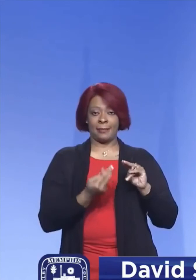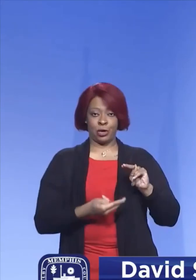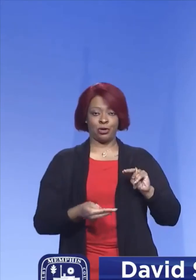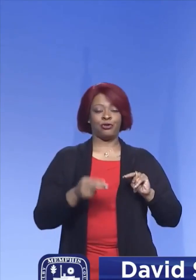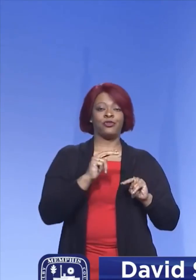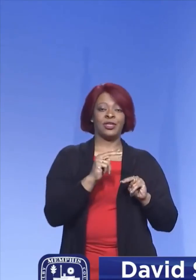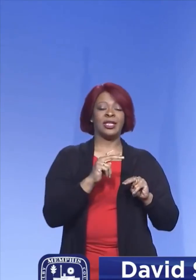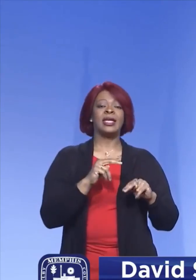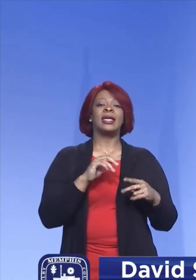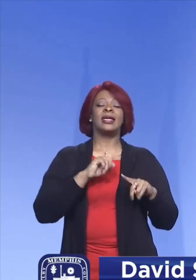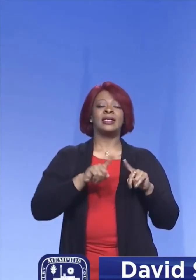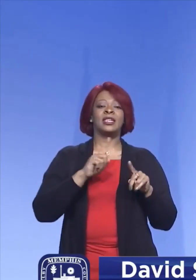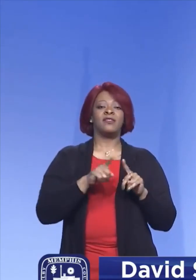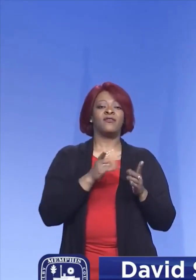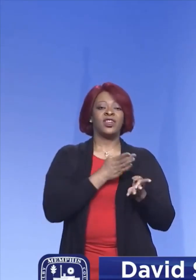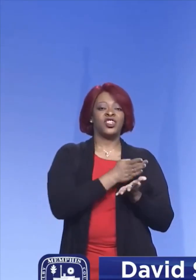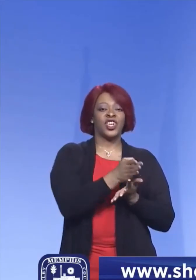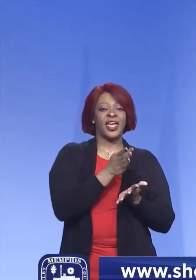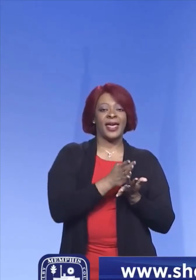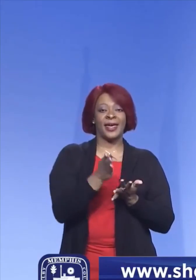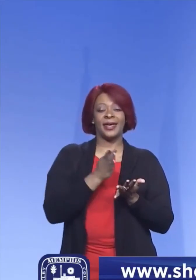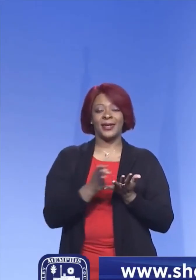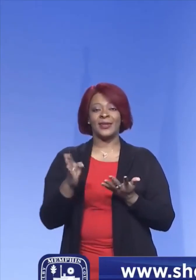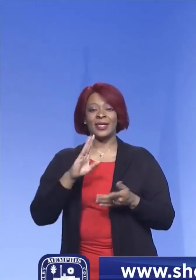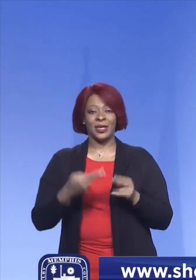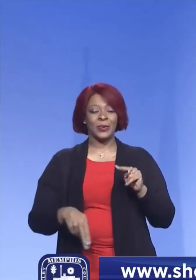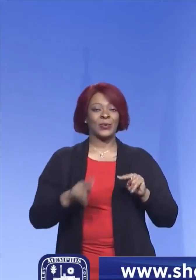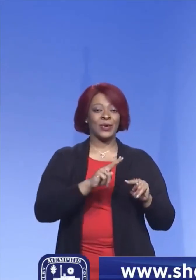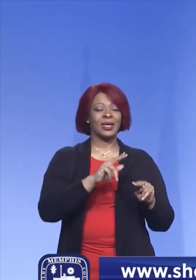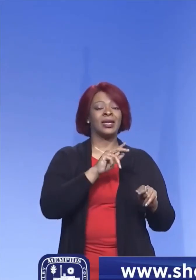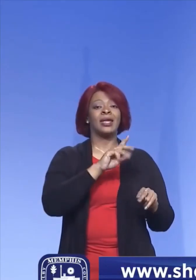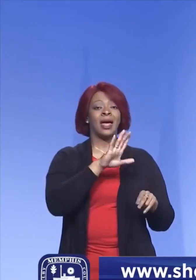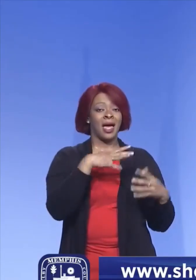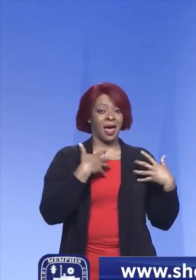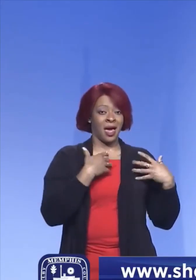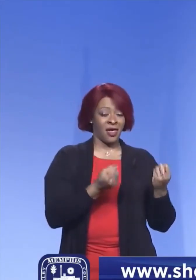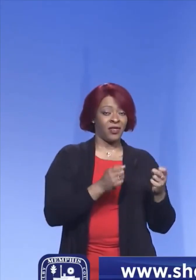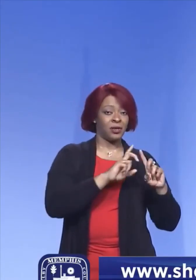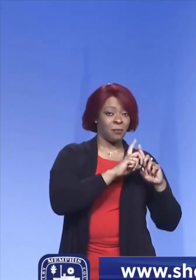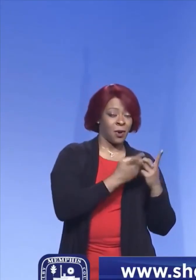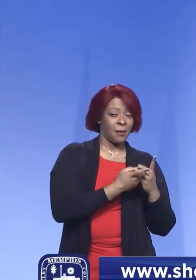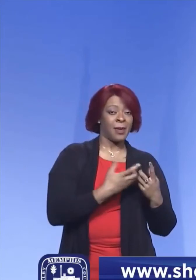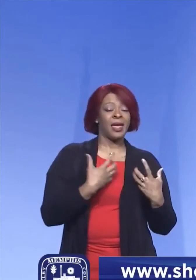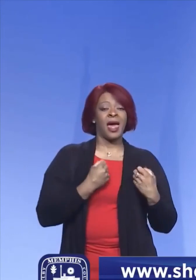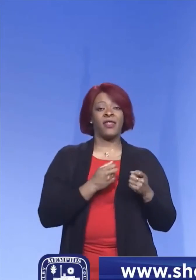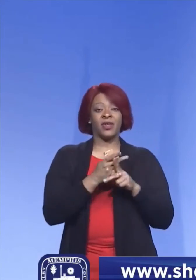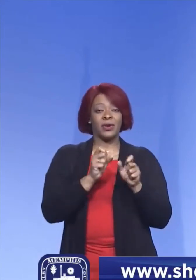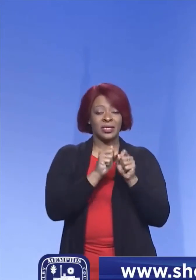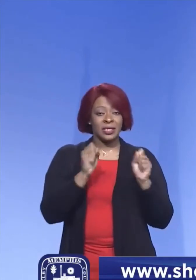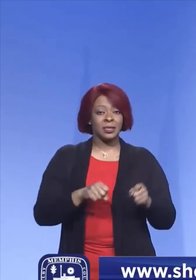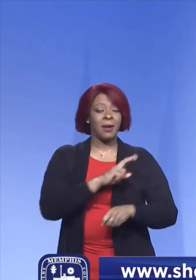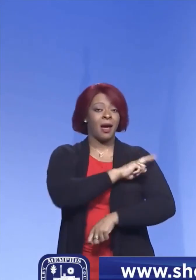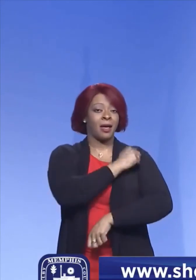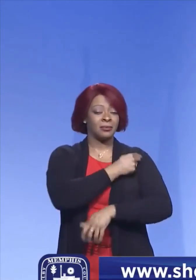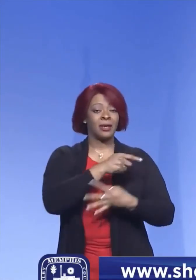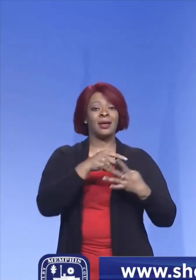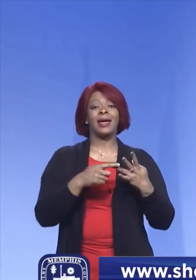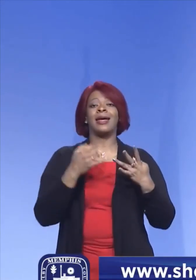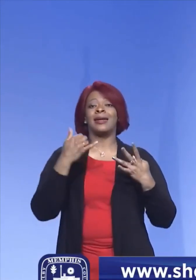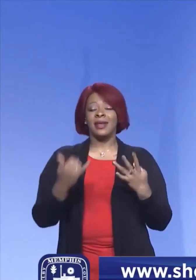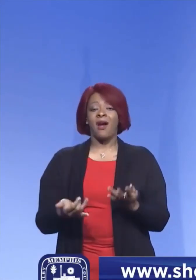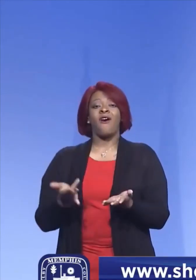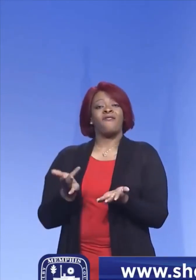the channels are increasing. So in addition to the health department and the, and the healthcare systems, the hospitals were now getting